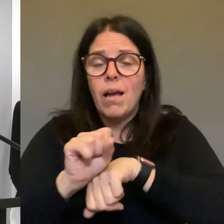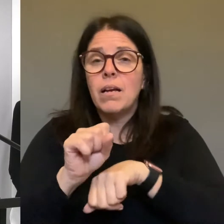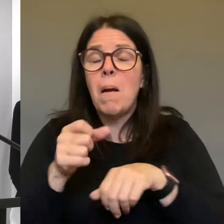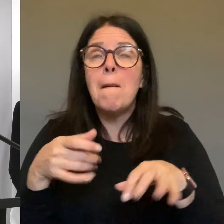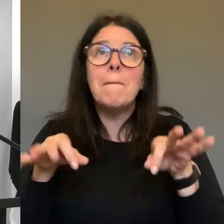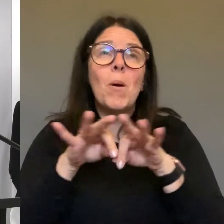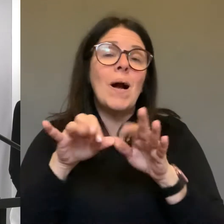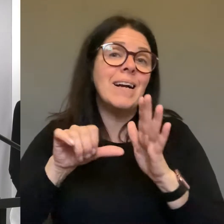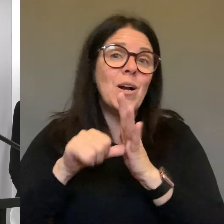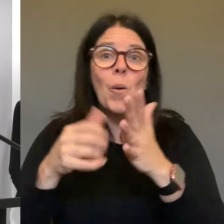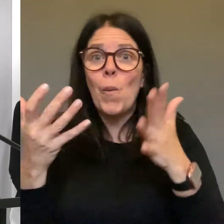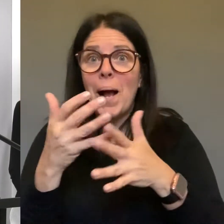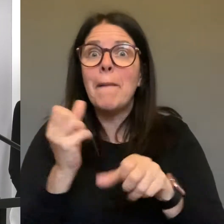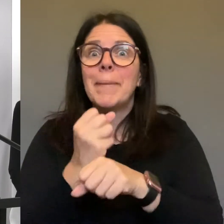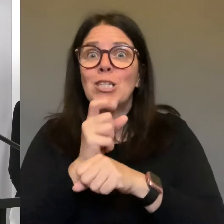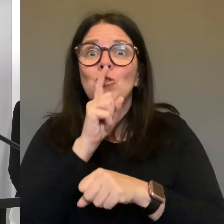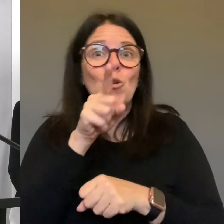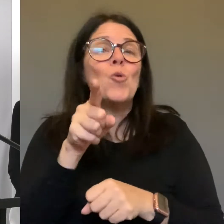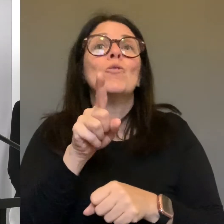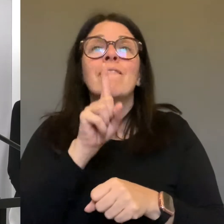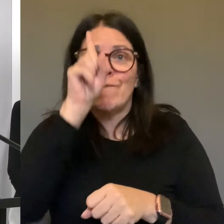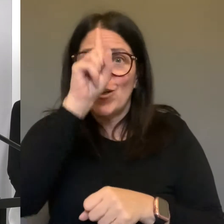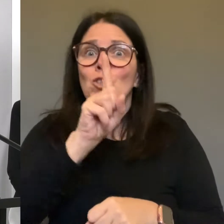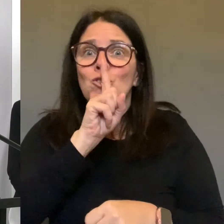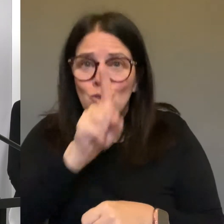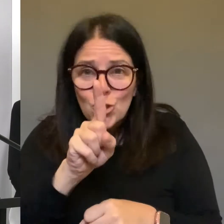We'll take a question from AM800.